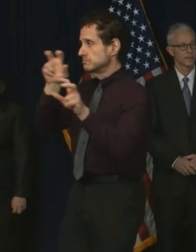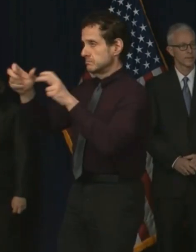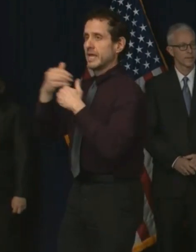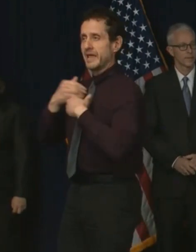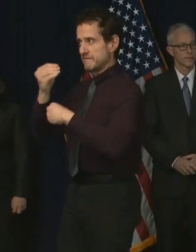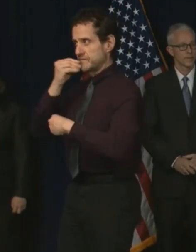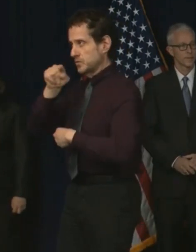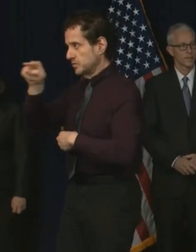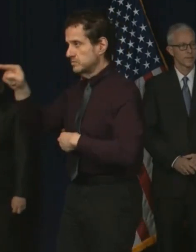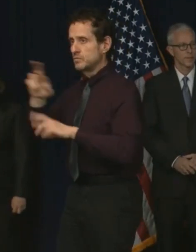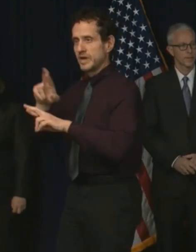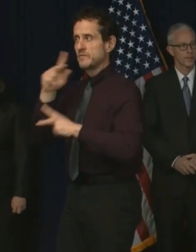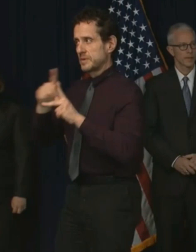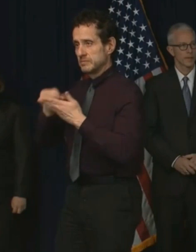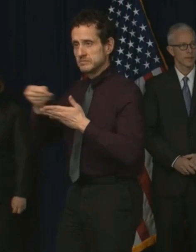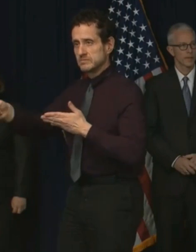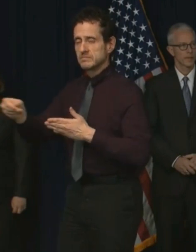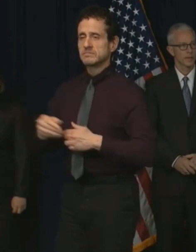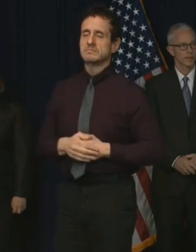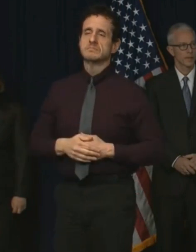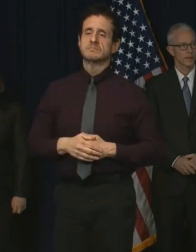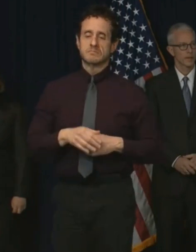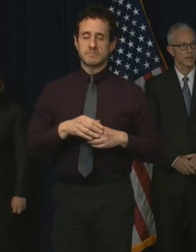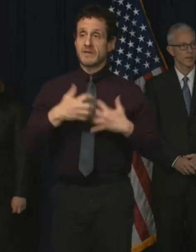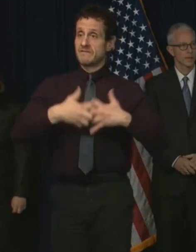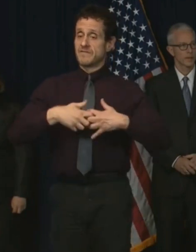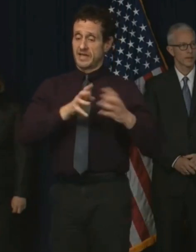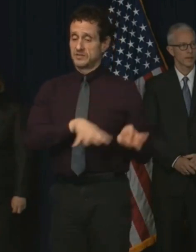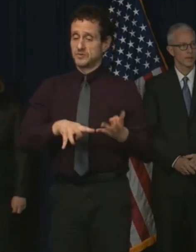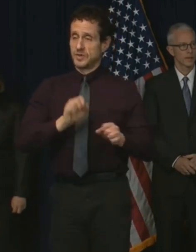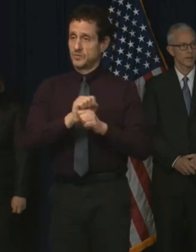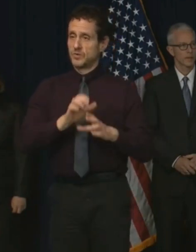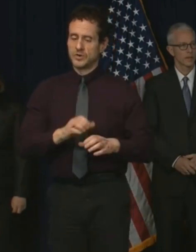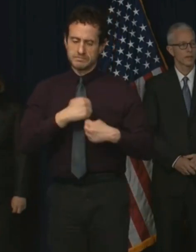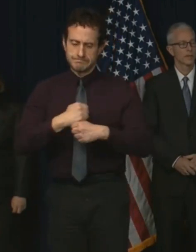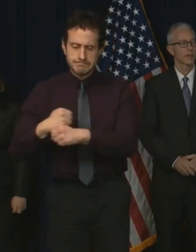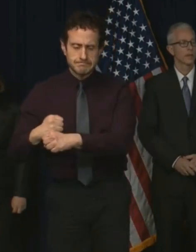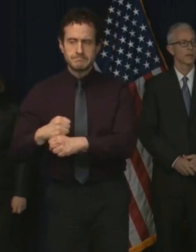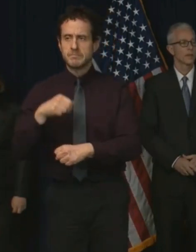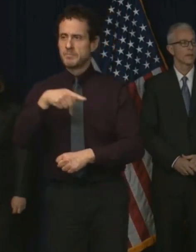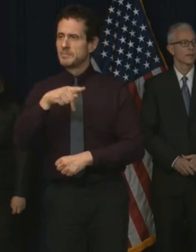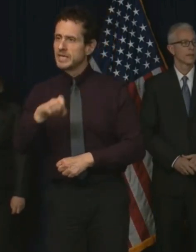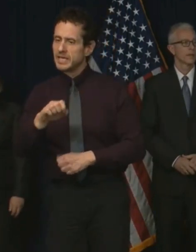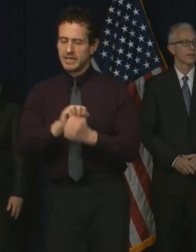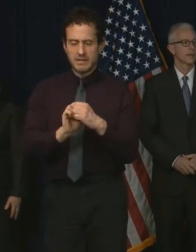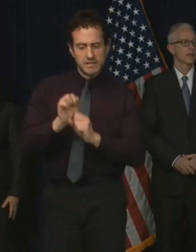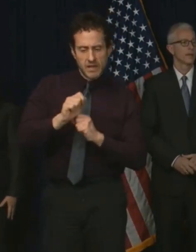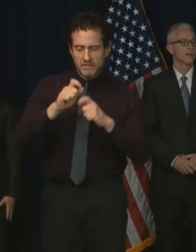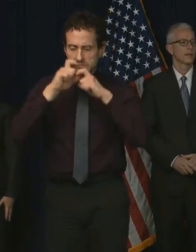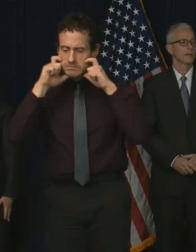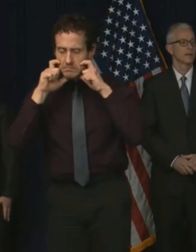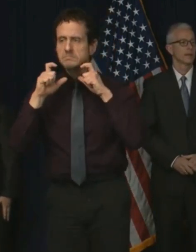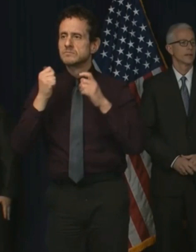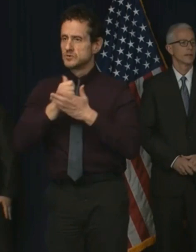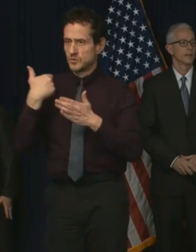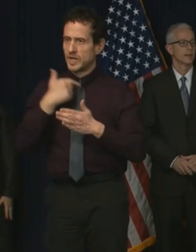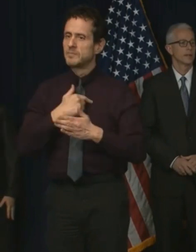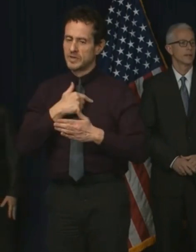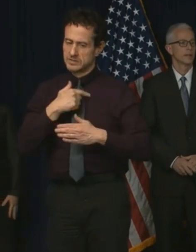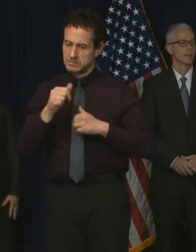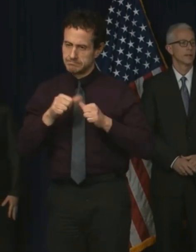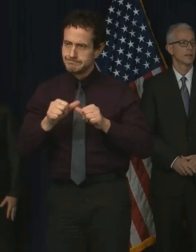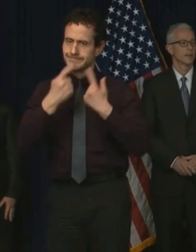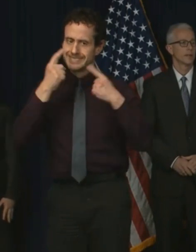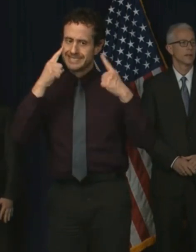manufacturing workers making PPE and other vital products to get us through this pandemic. Trade